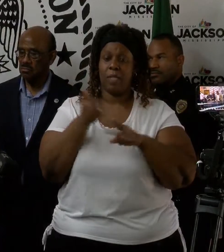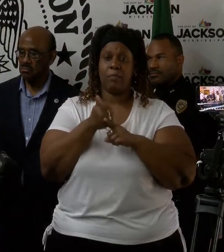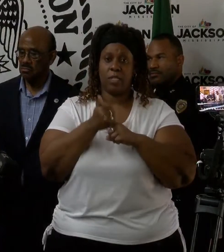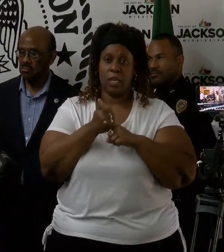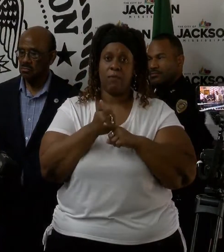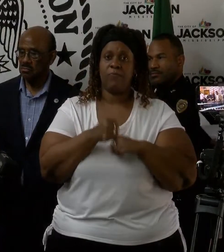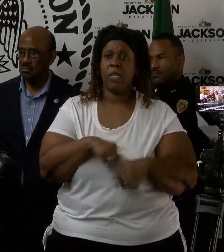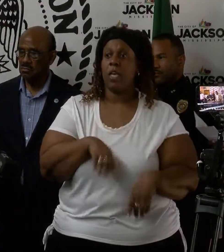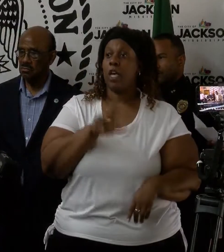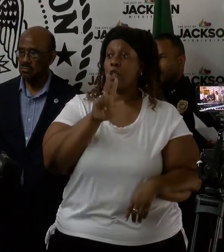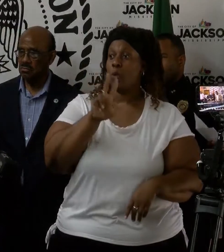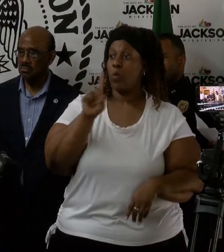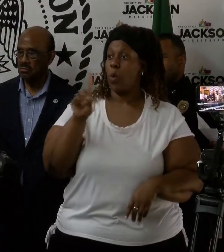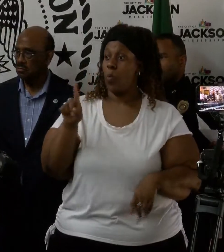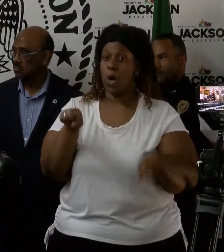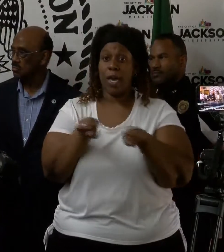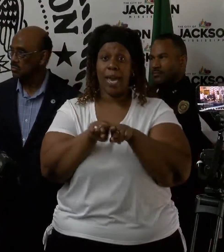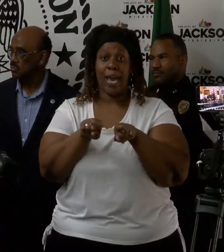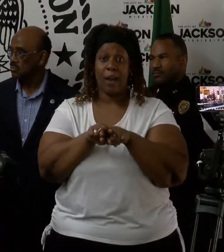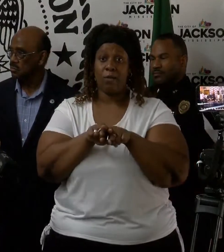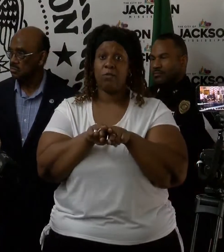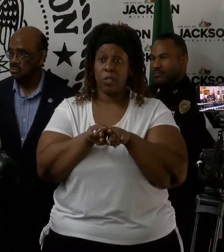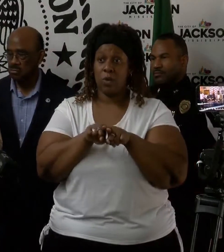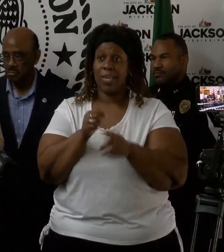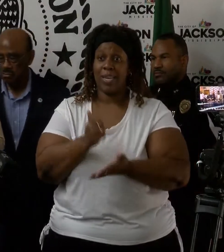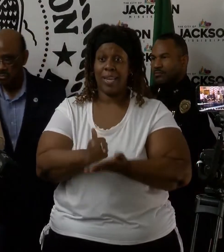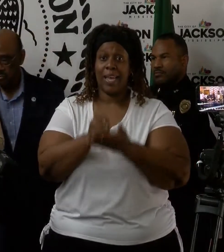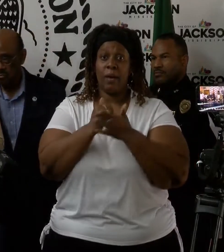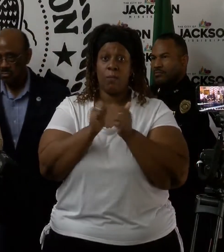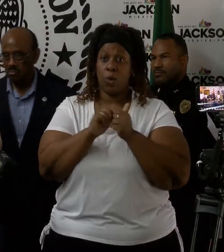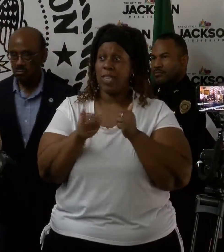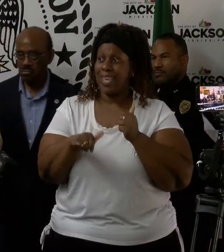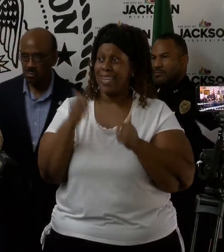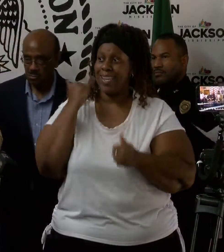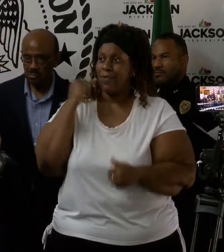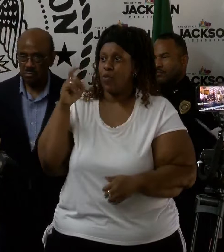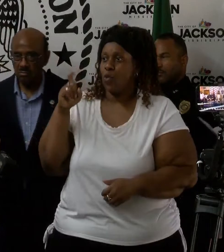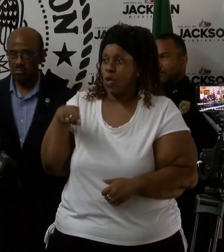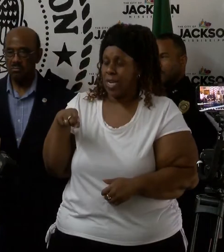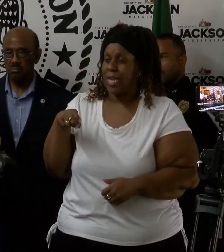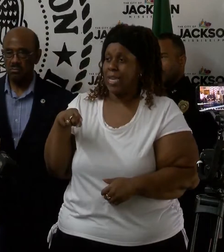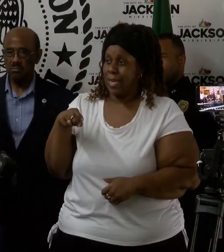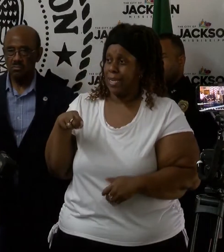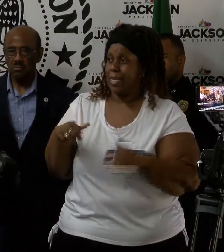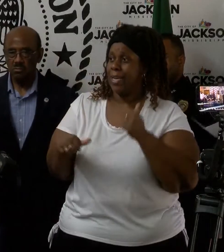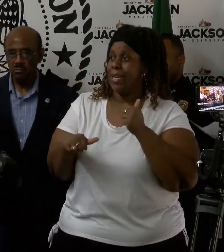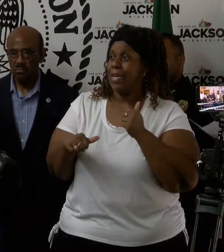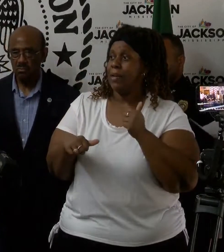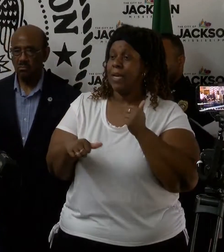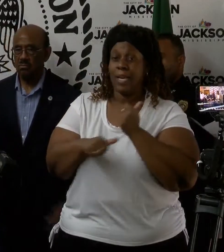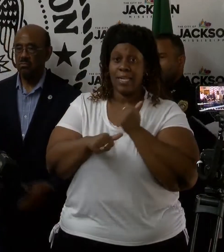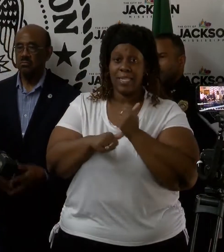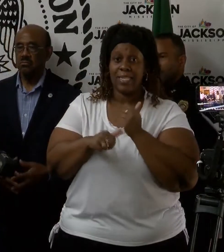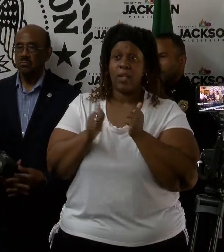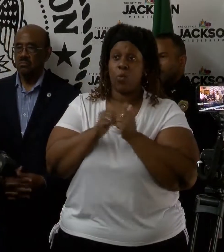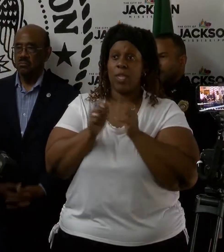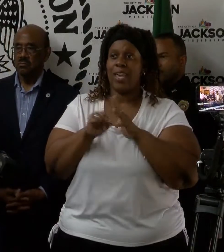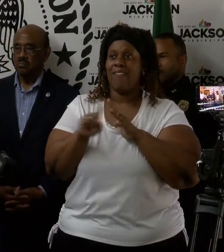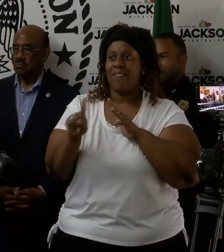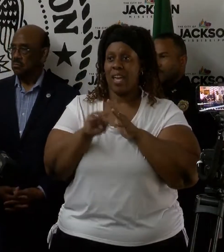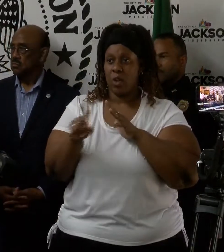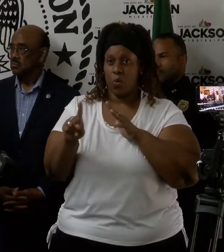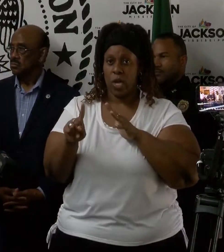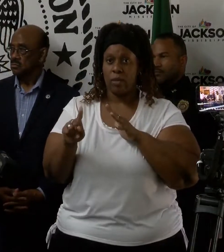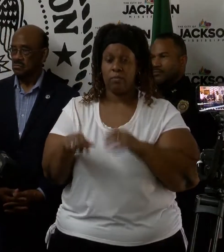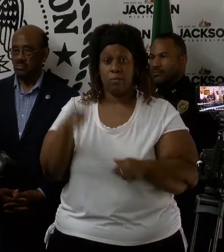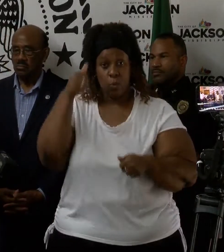311 is also available if you need information or assistance when it comes to evacuating during the flood. Keep in